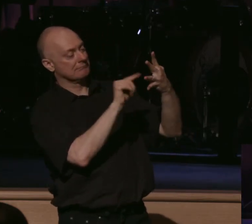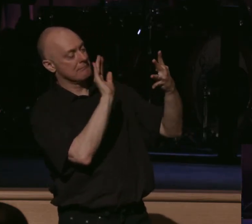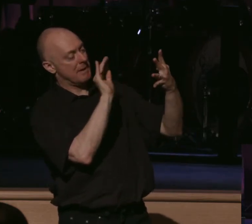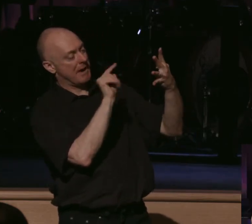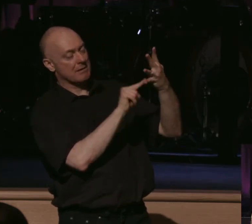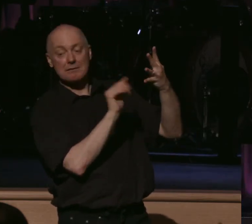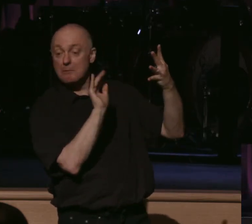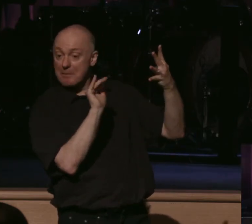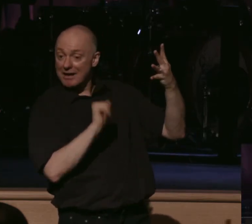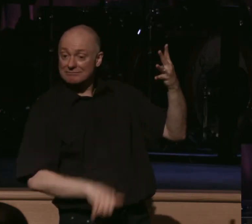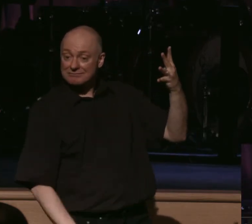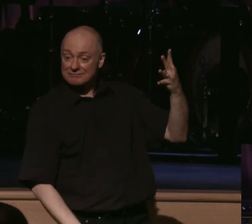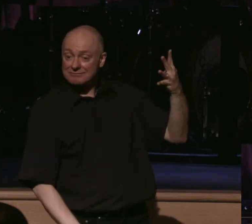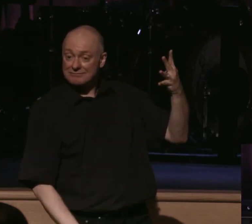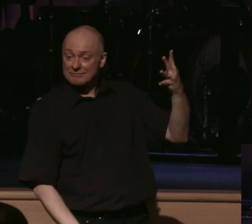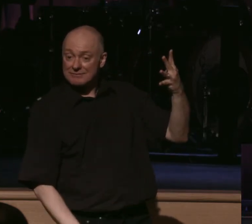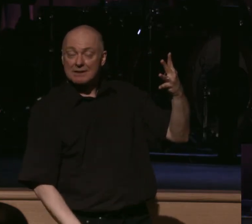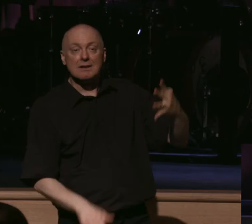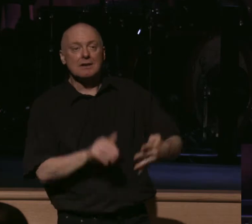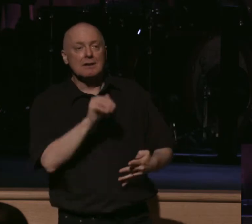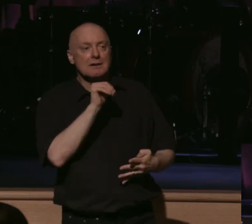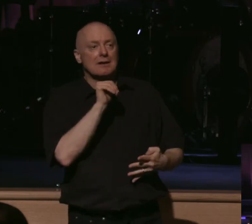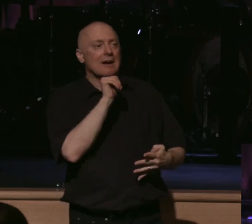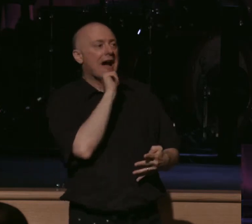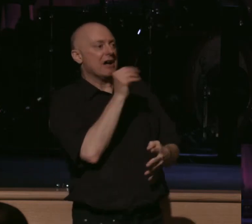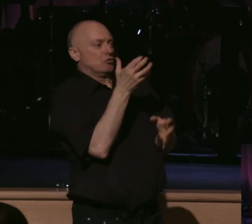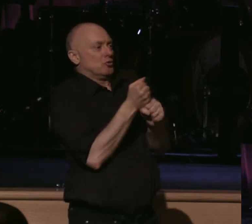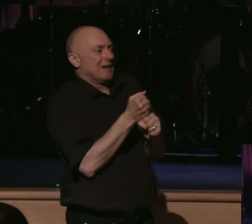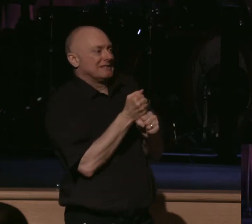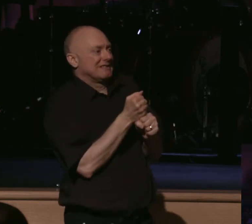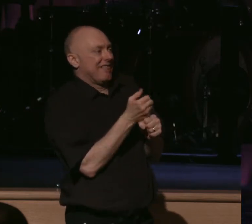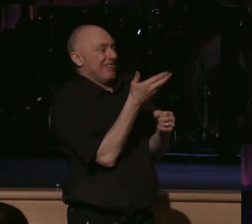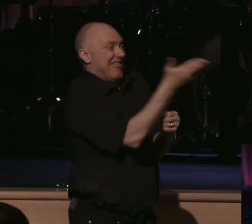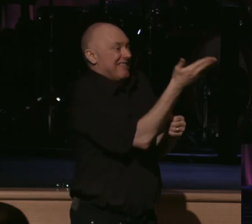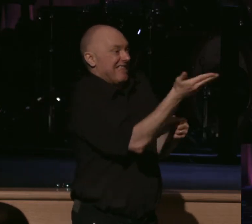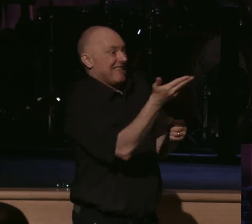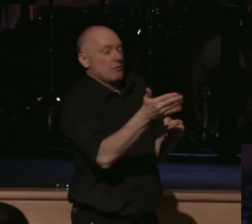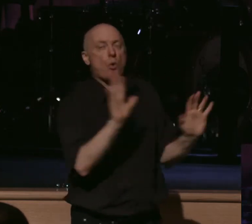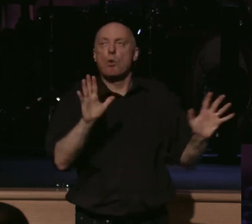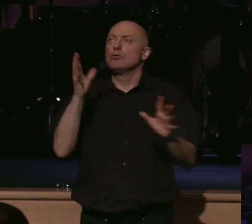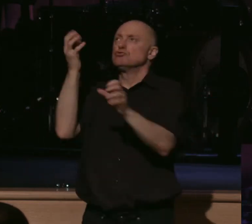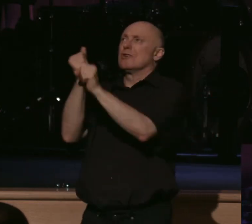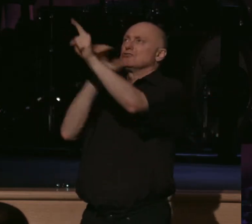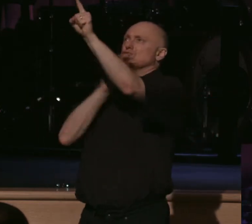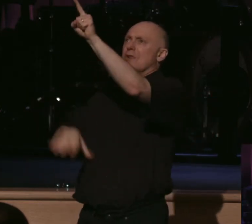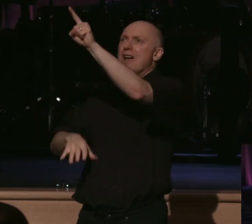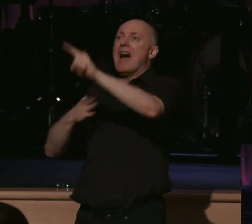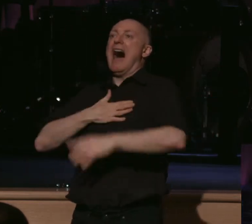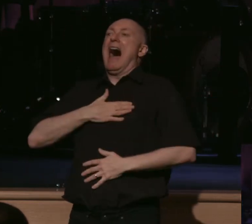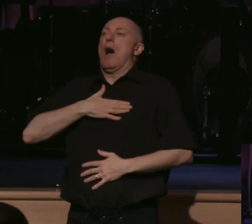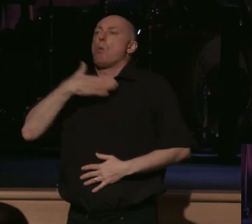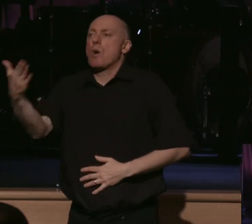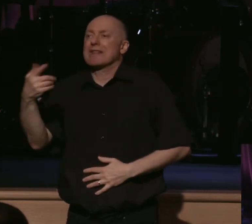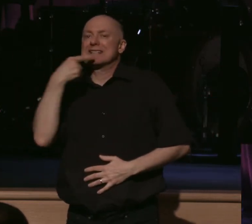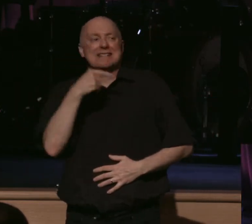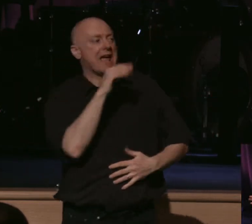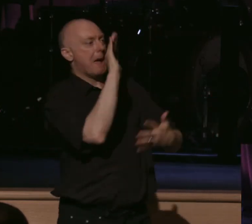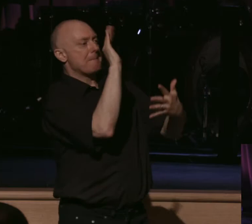So it means, I don't trust in self and stuff. I trust in Savior. I trust in Christ. I am willing to say goodbye to